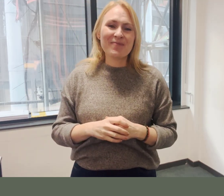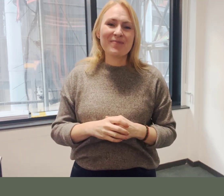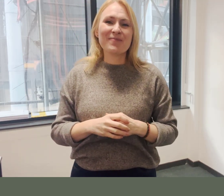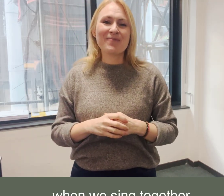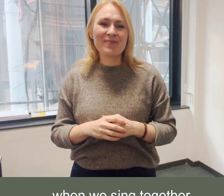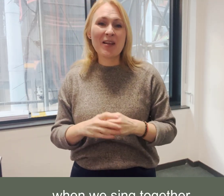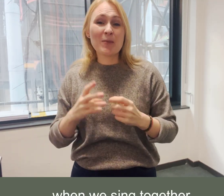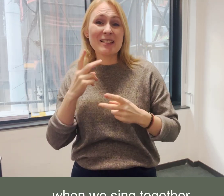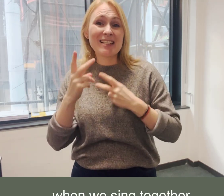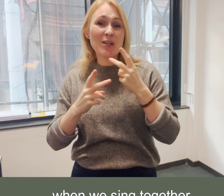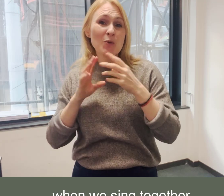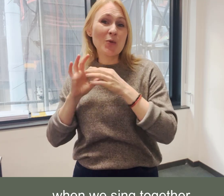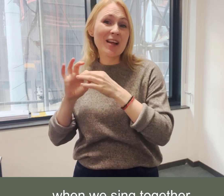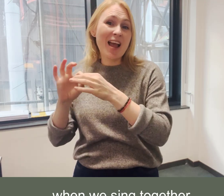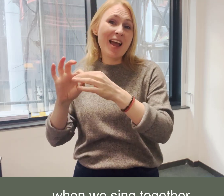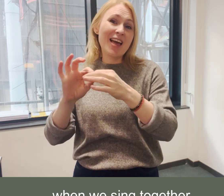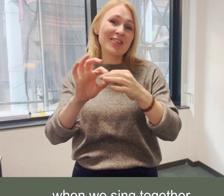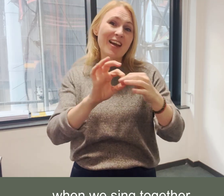When we sing together